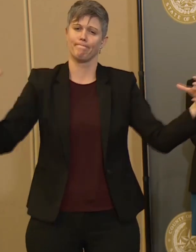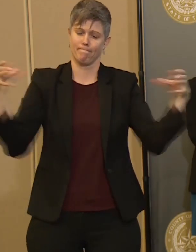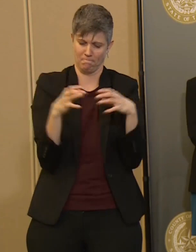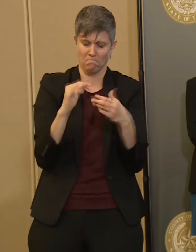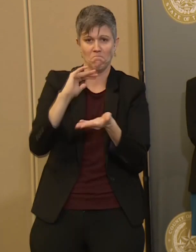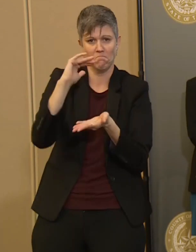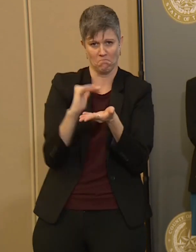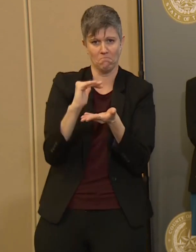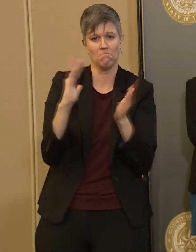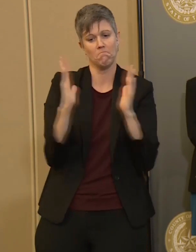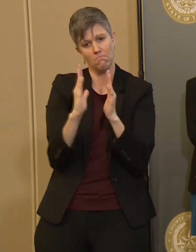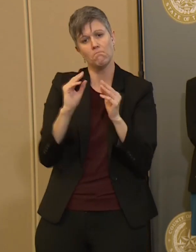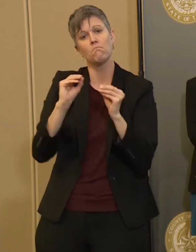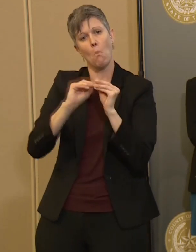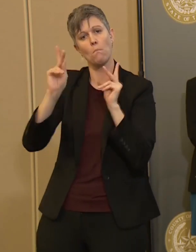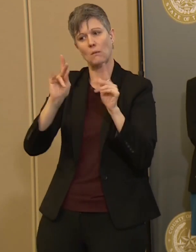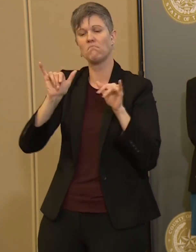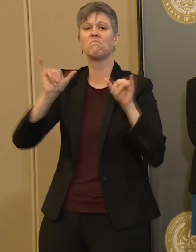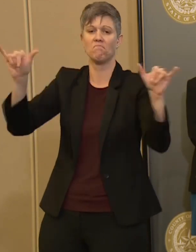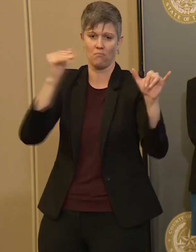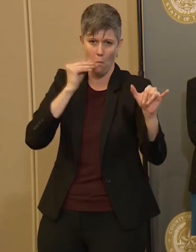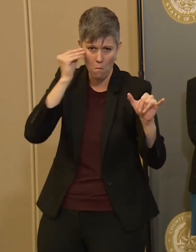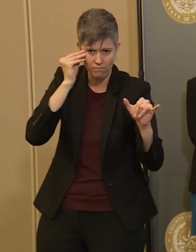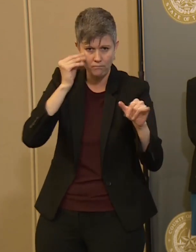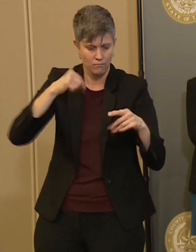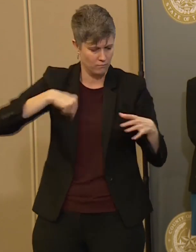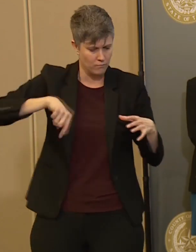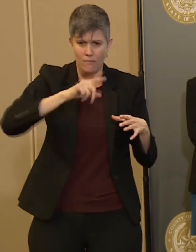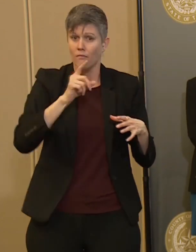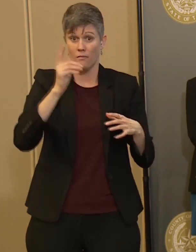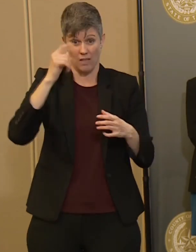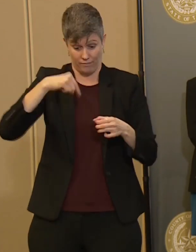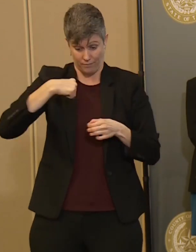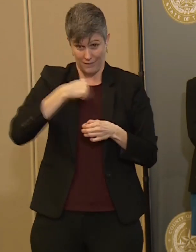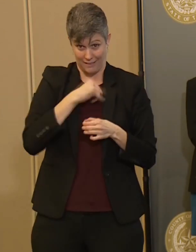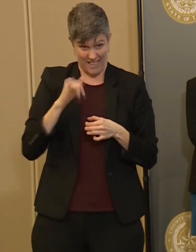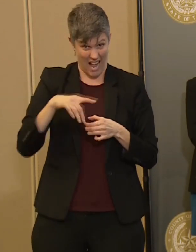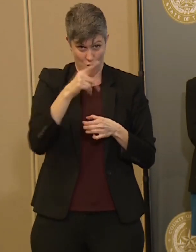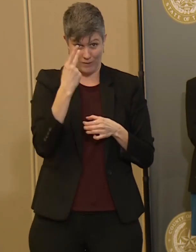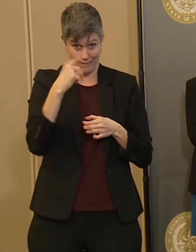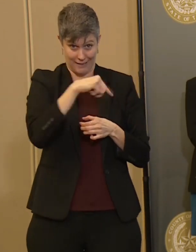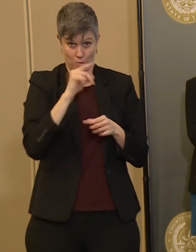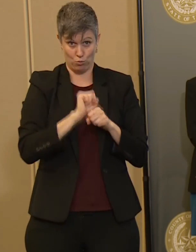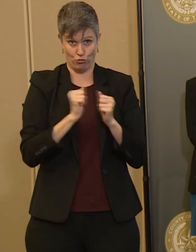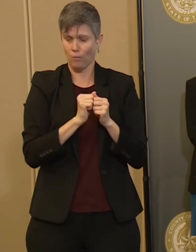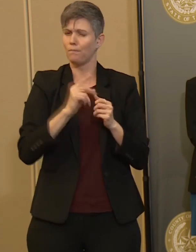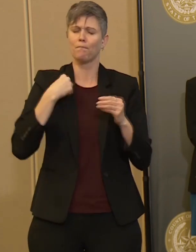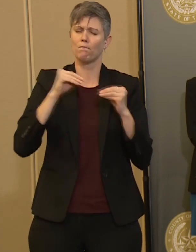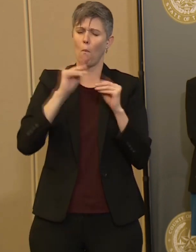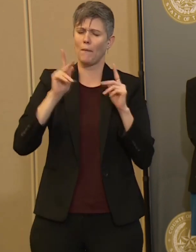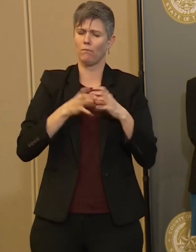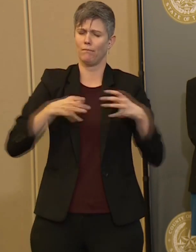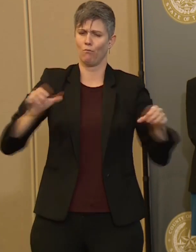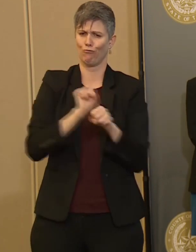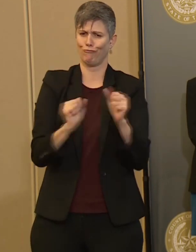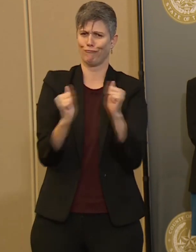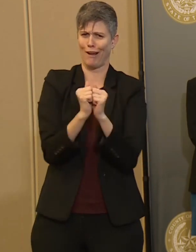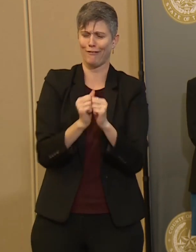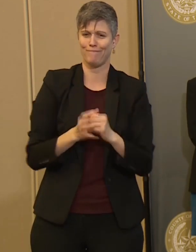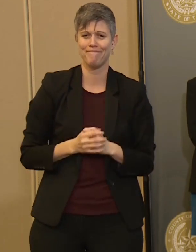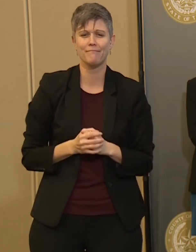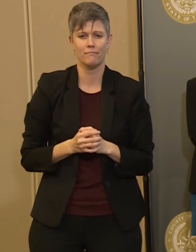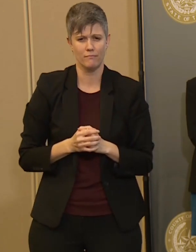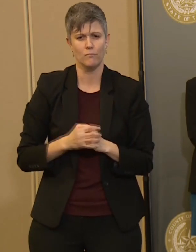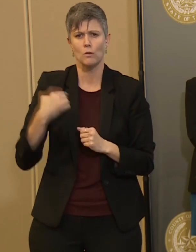But it's not just us. This same thing, virtually the same kind of orders. The stay home and work